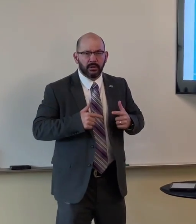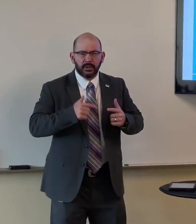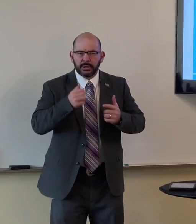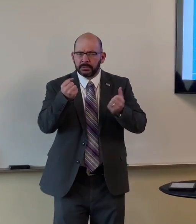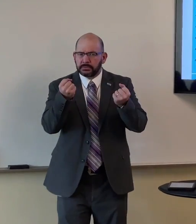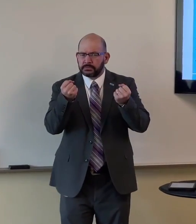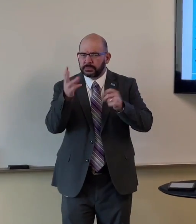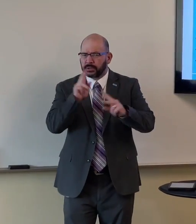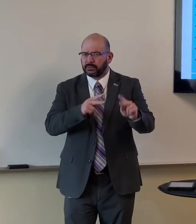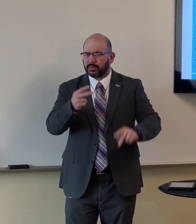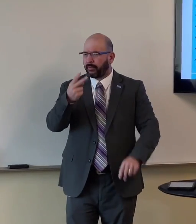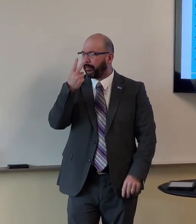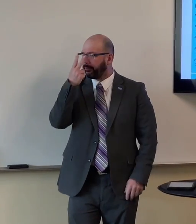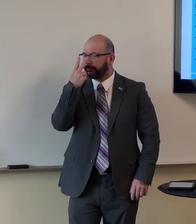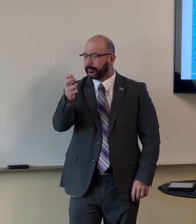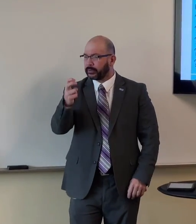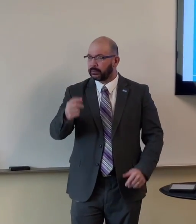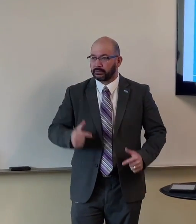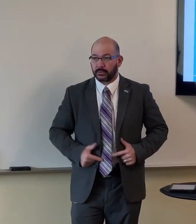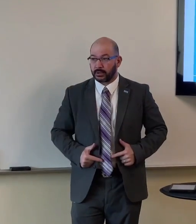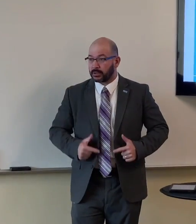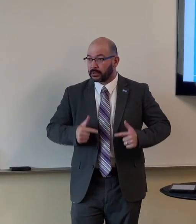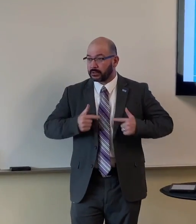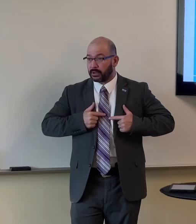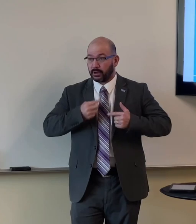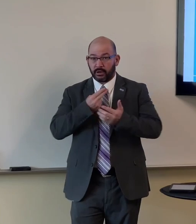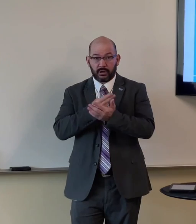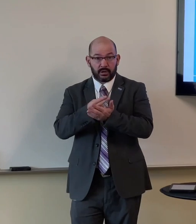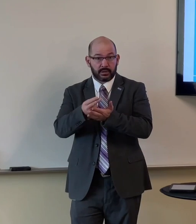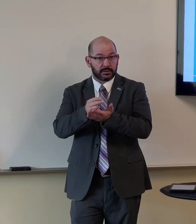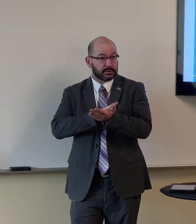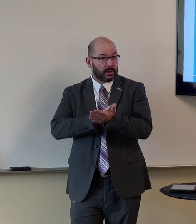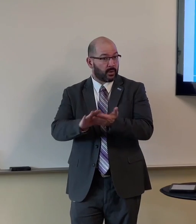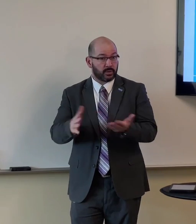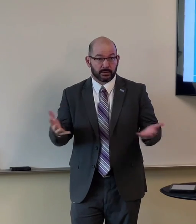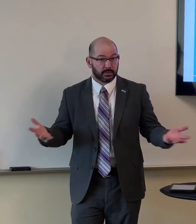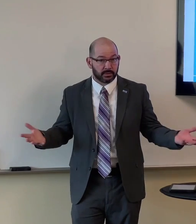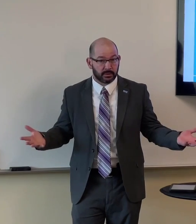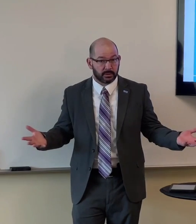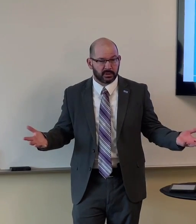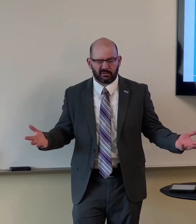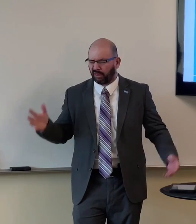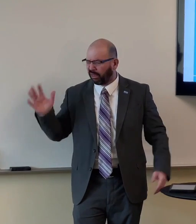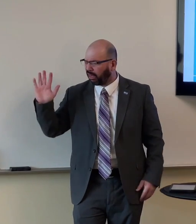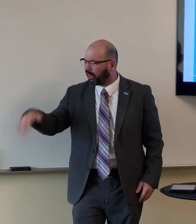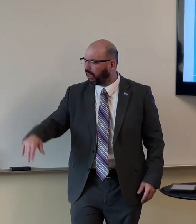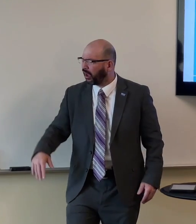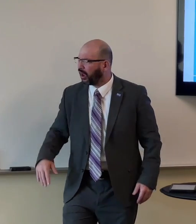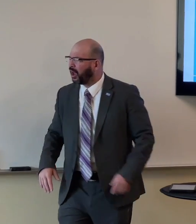Life. We're talking about life. Many people doubt that life is holy. Yeah.